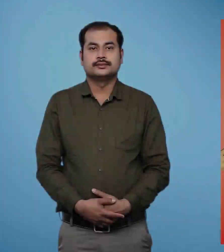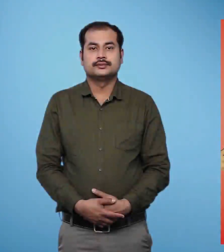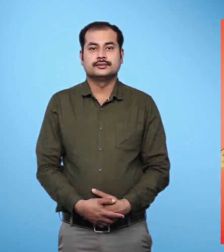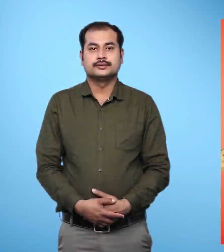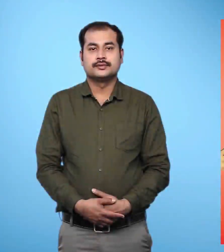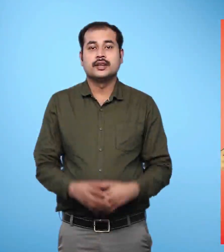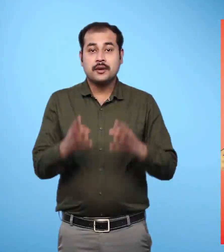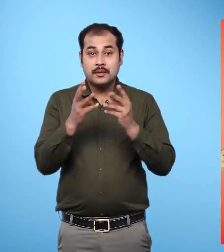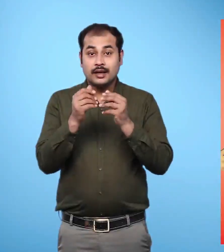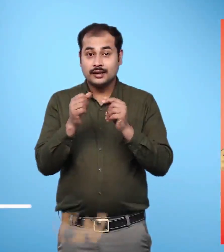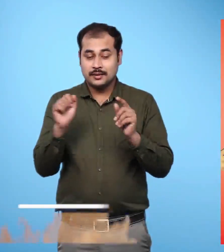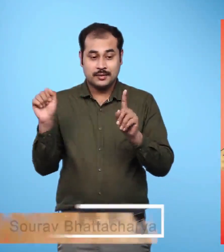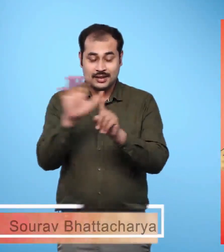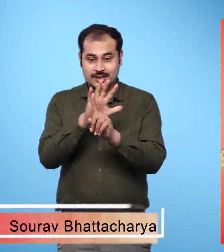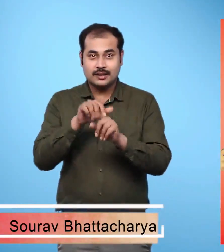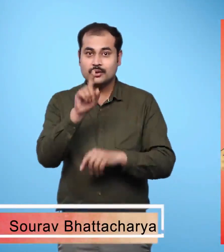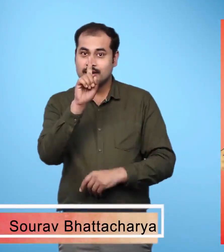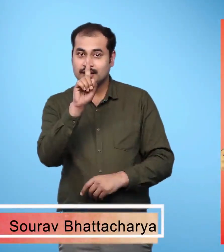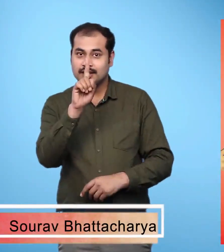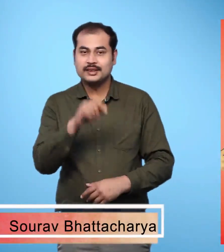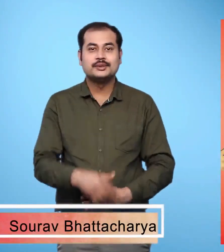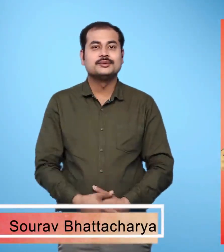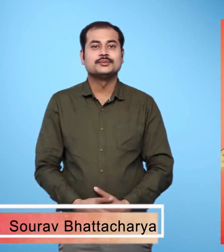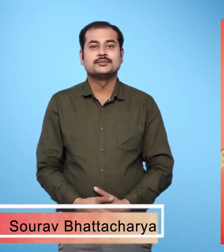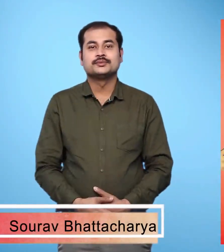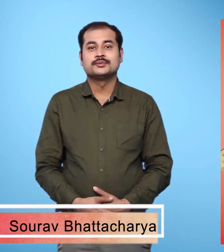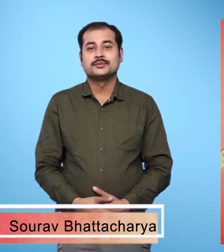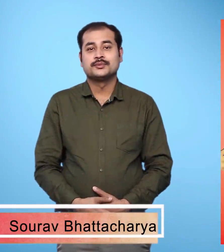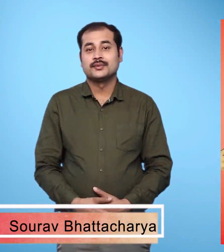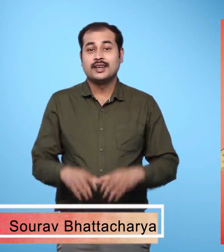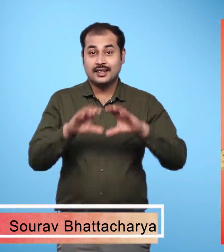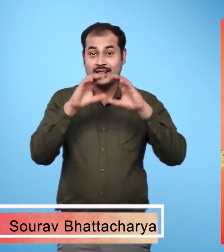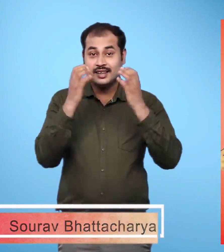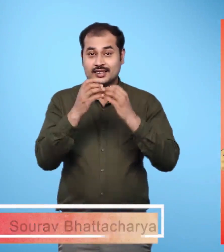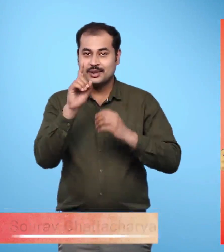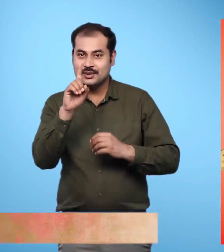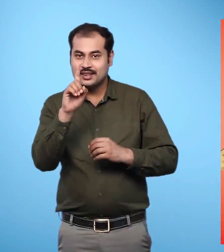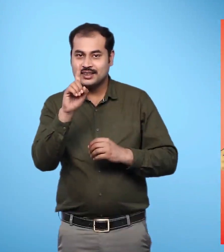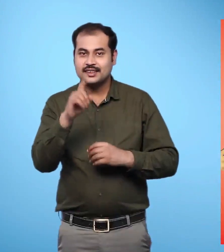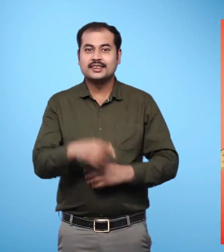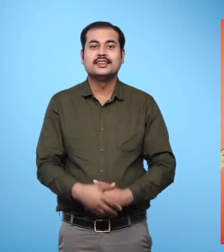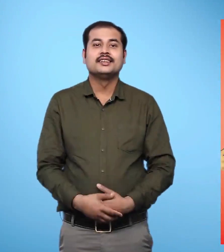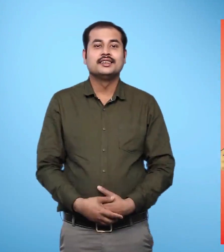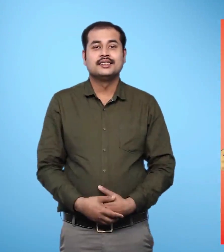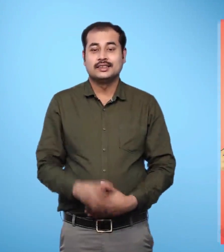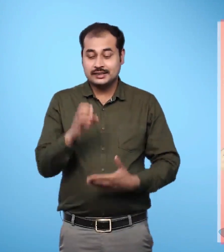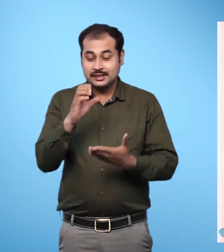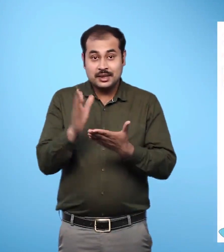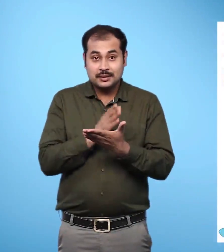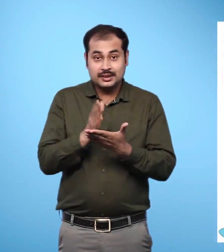Math Magic 1 Textbook in Mathematics for Class 1 Chapter